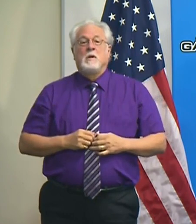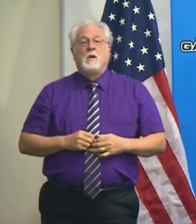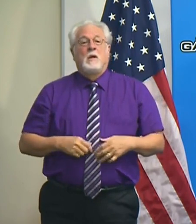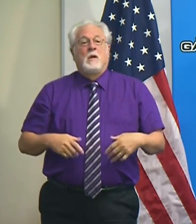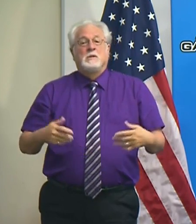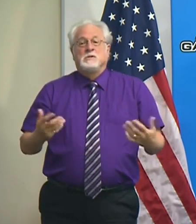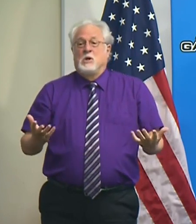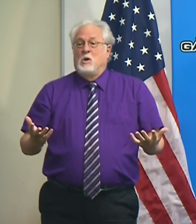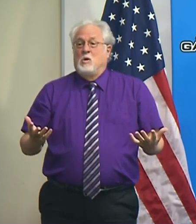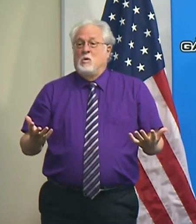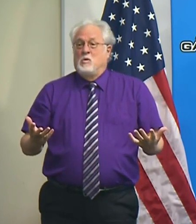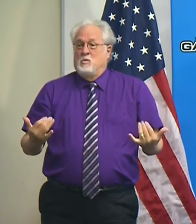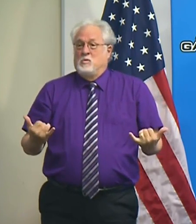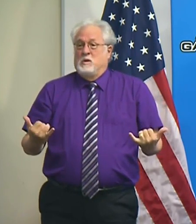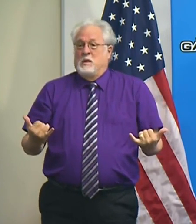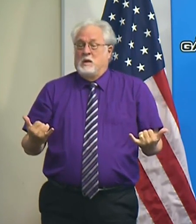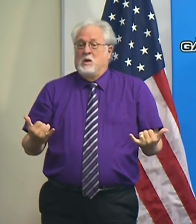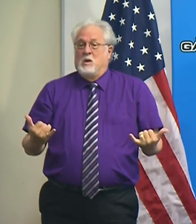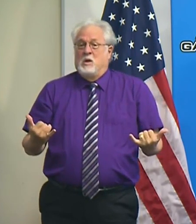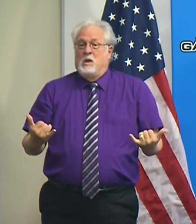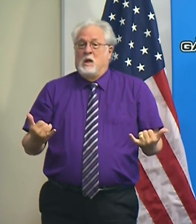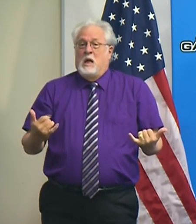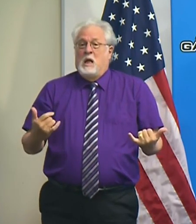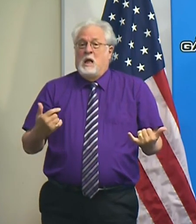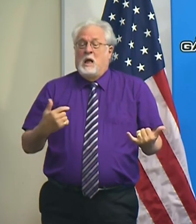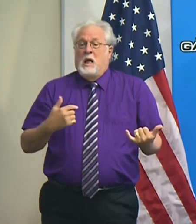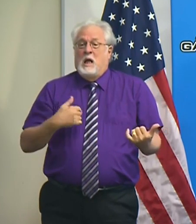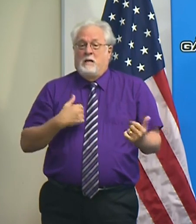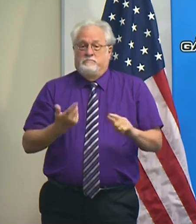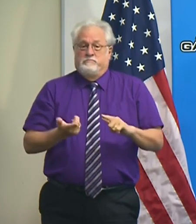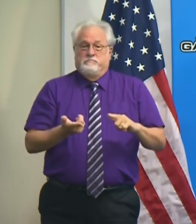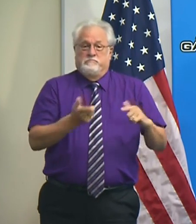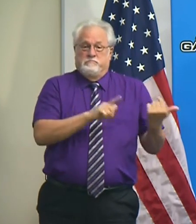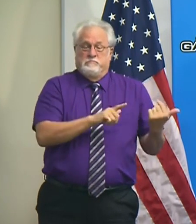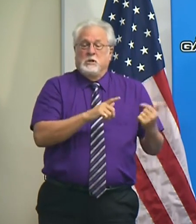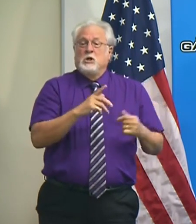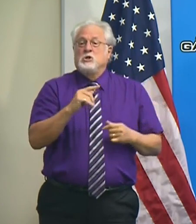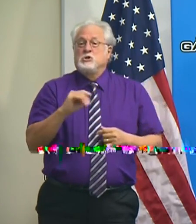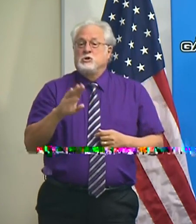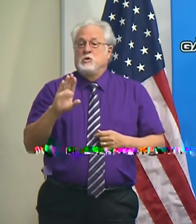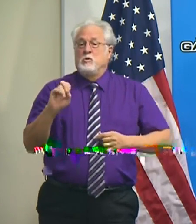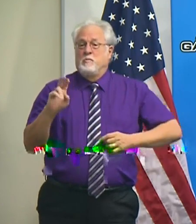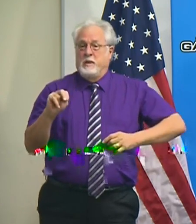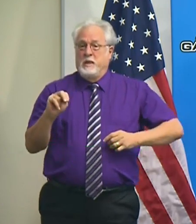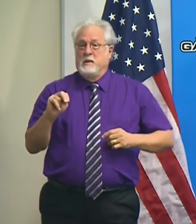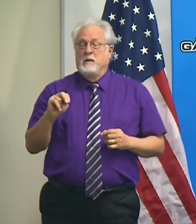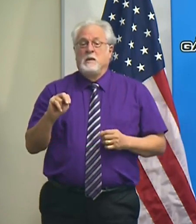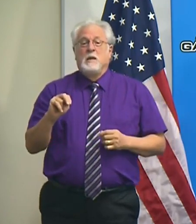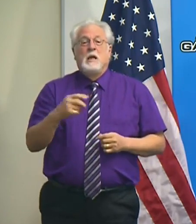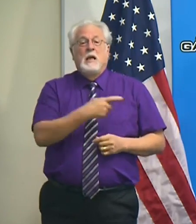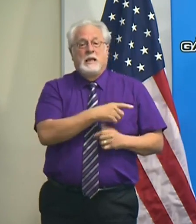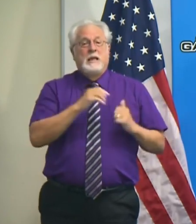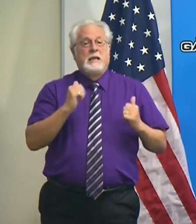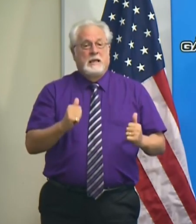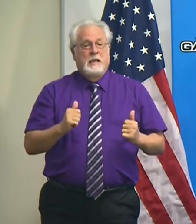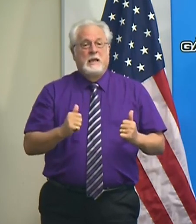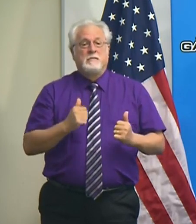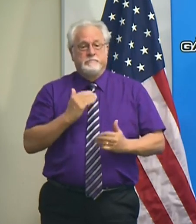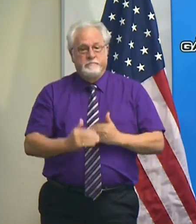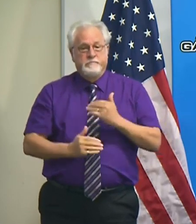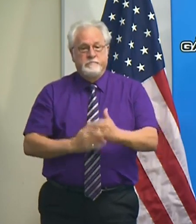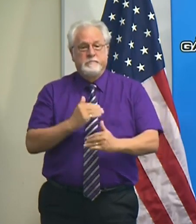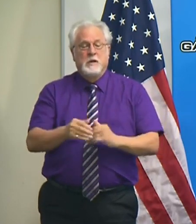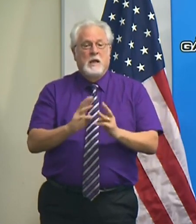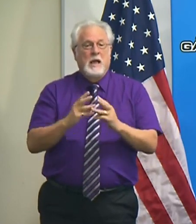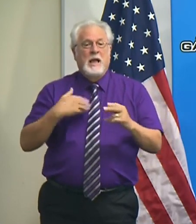and so at this time I'm gonna, I'm gonna give the podium to Ben, uh, so that he can go through the weather.